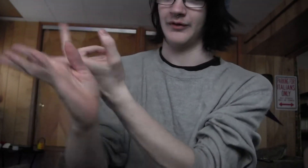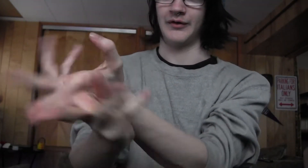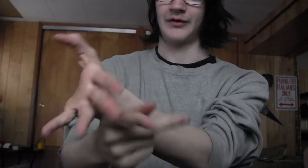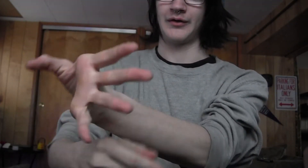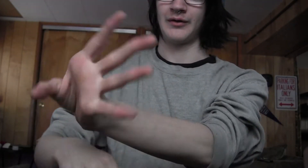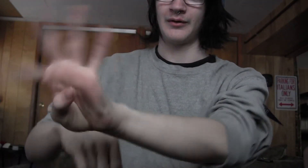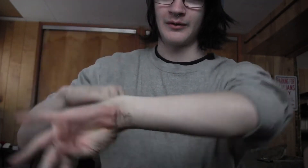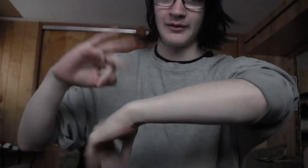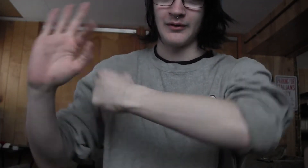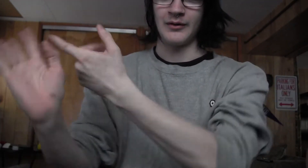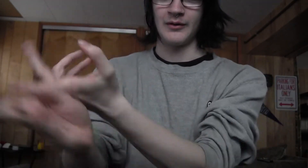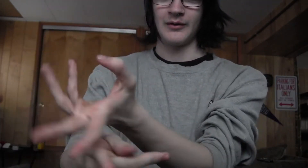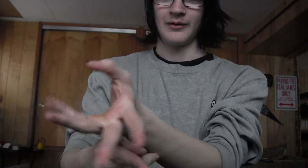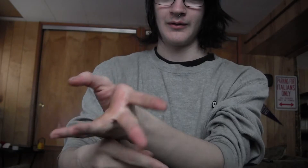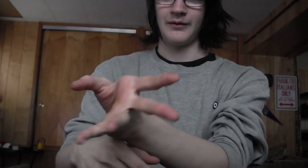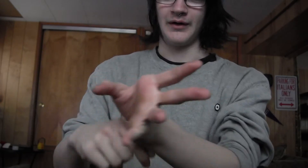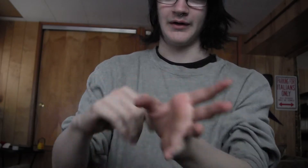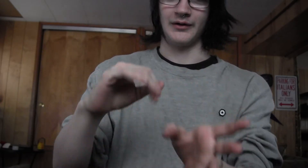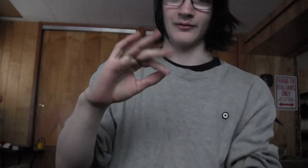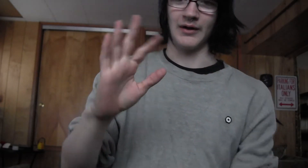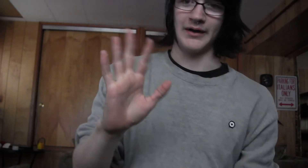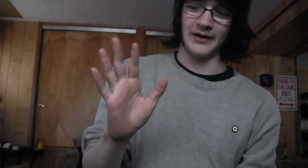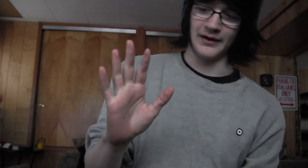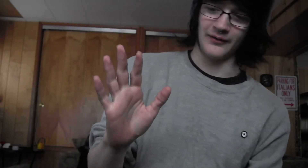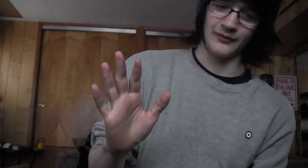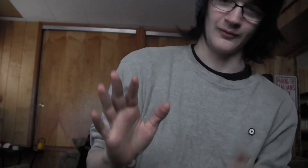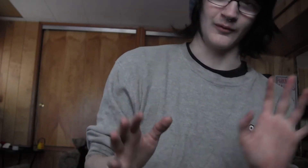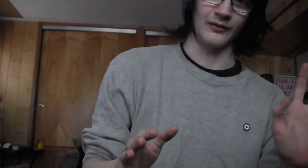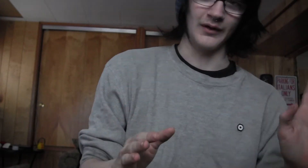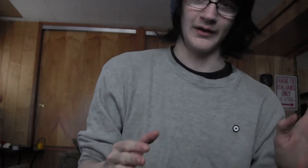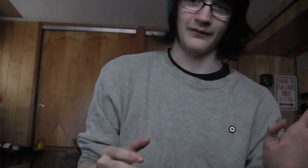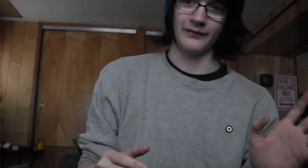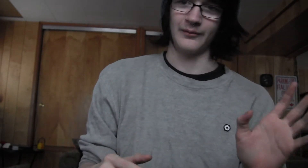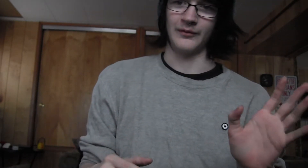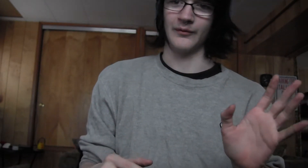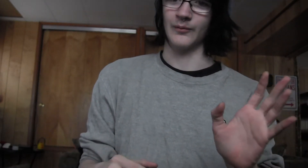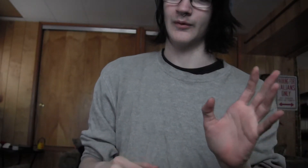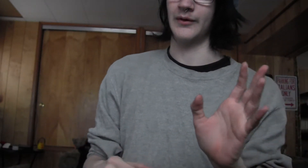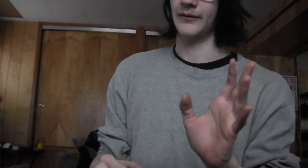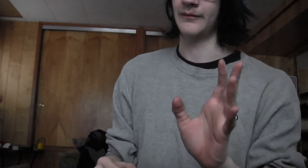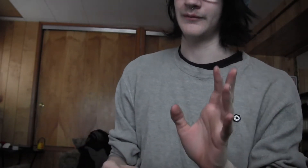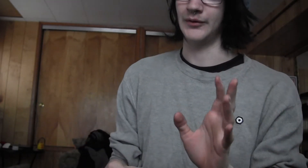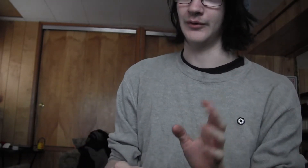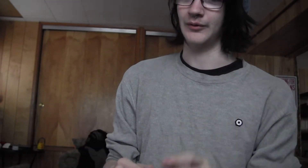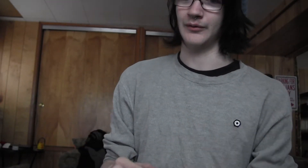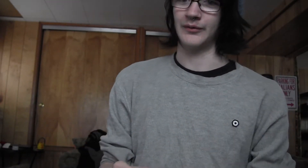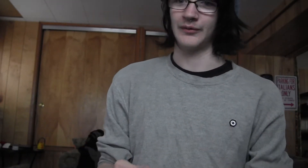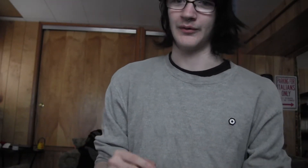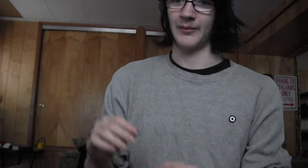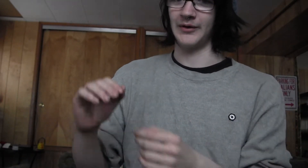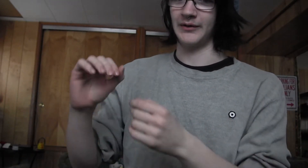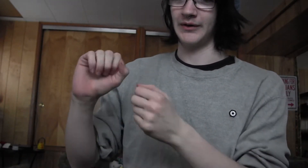just taking your right hand or left, whichever one you use dominantly,